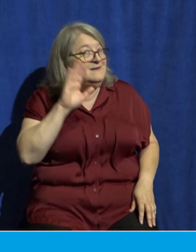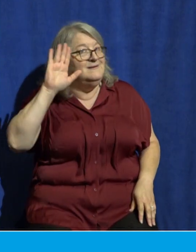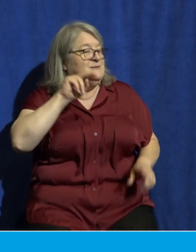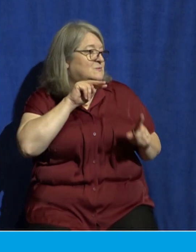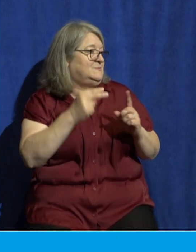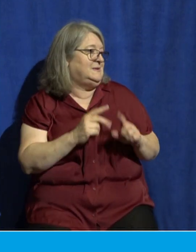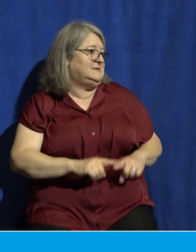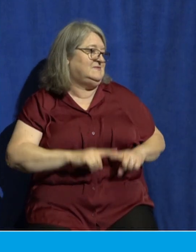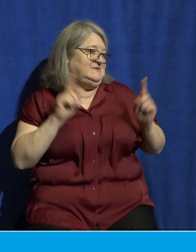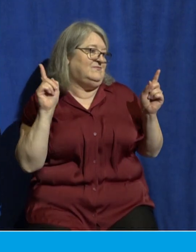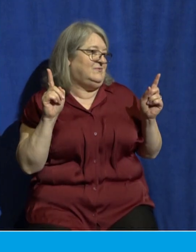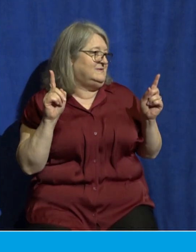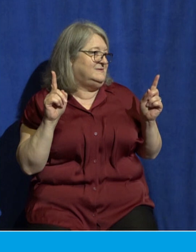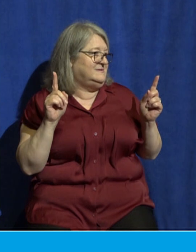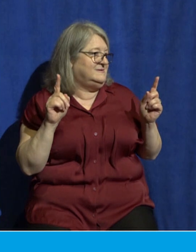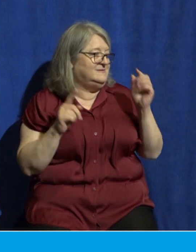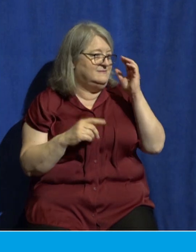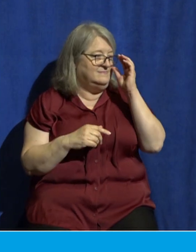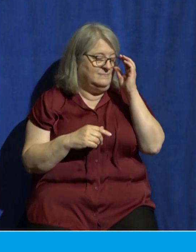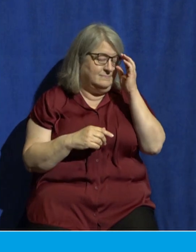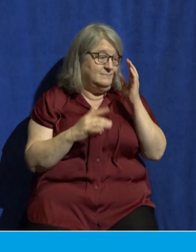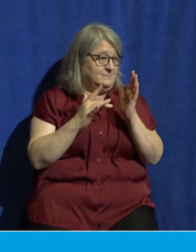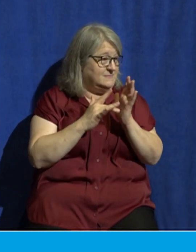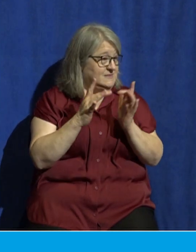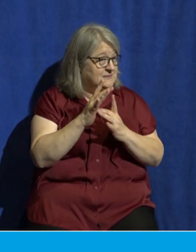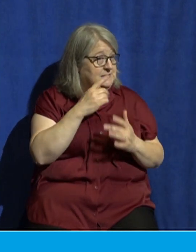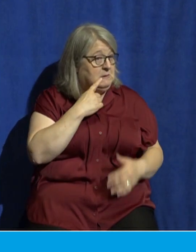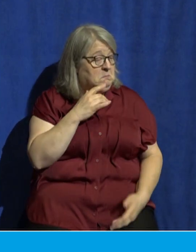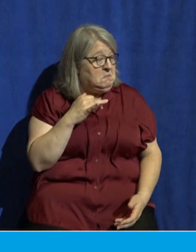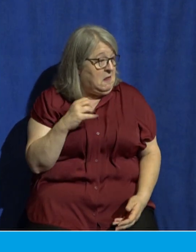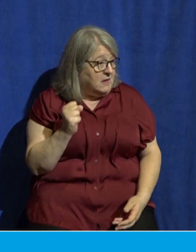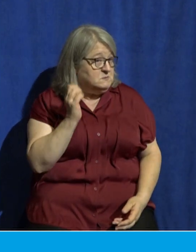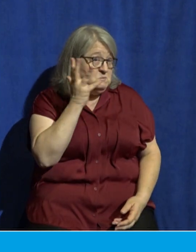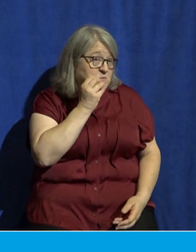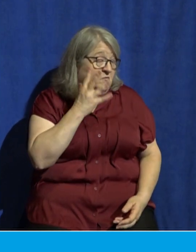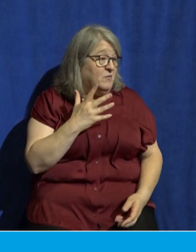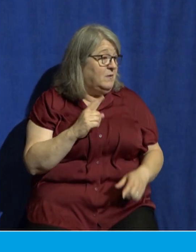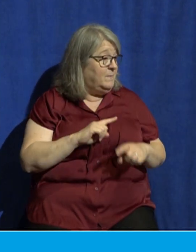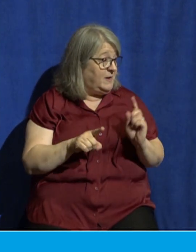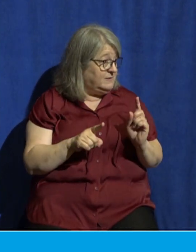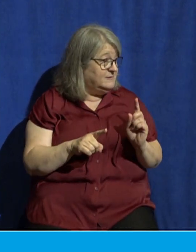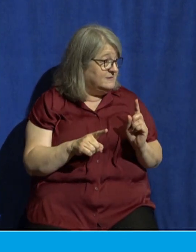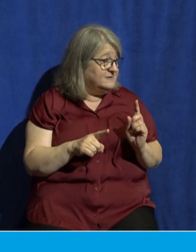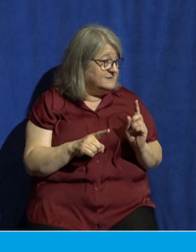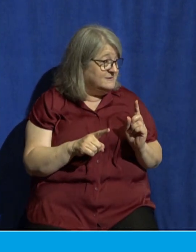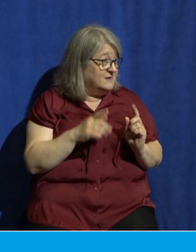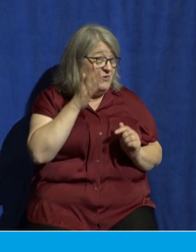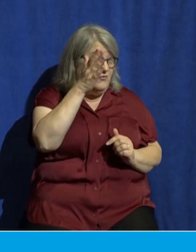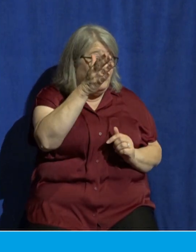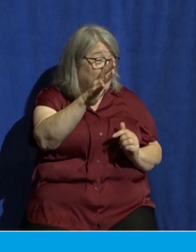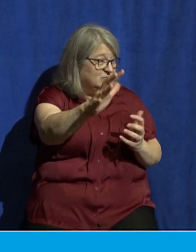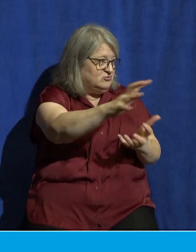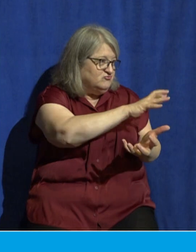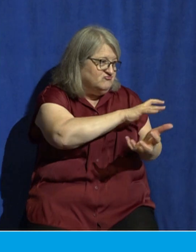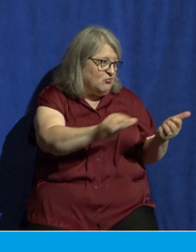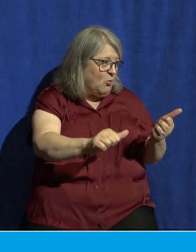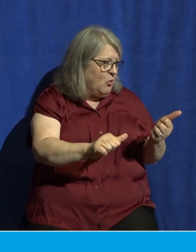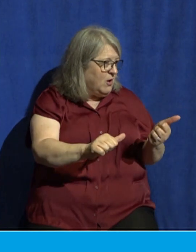Jesus says, yes, it may be impressive, but it will be completely destroyed. And that's exactly what happened. We know